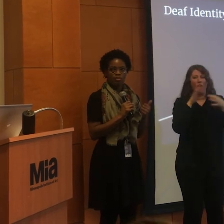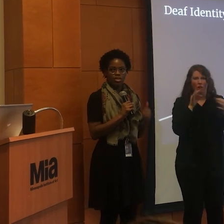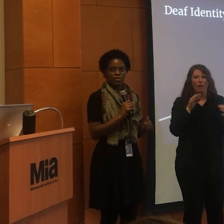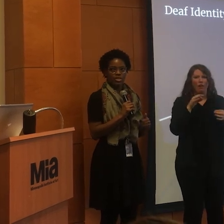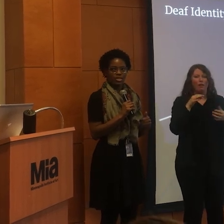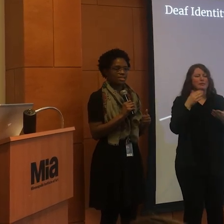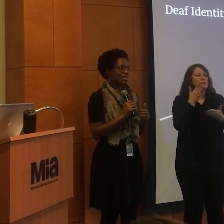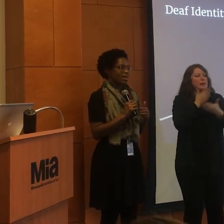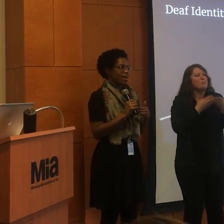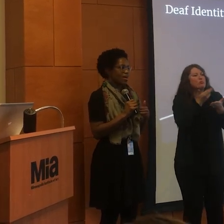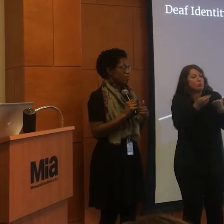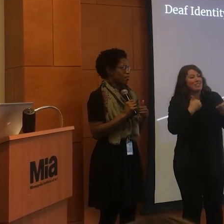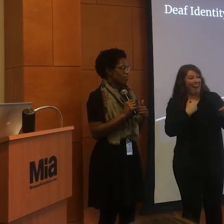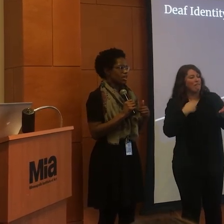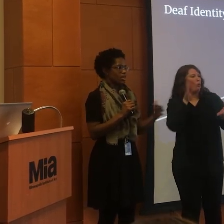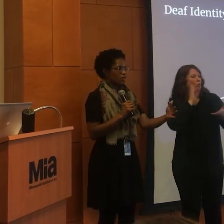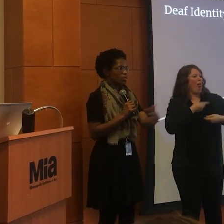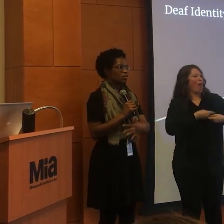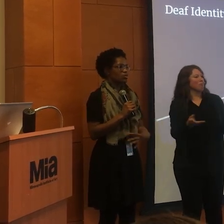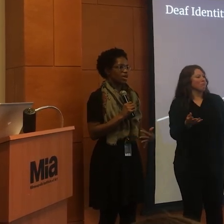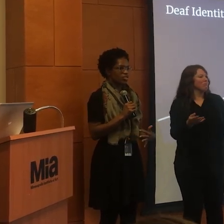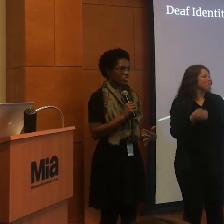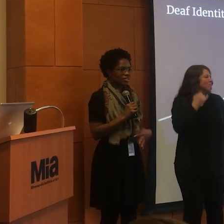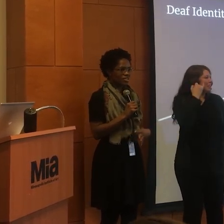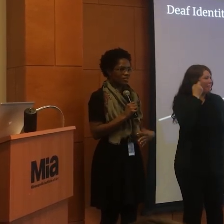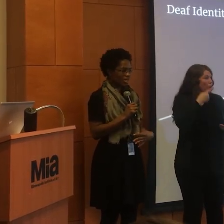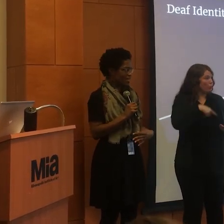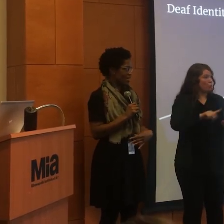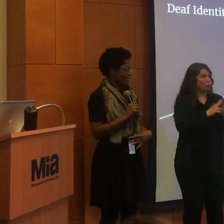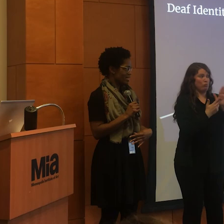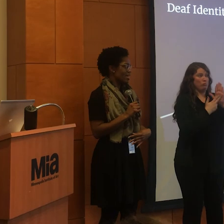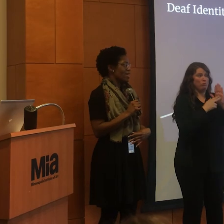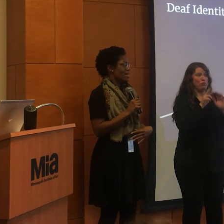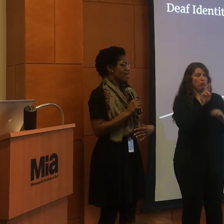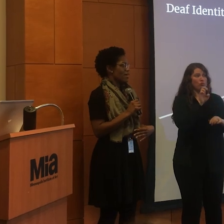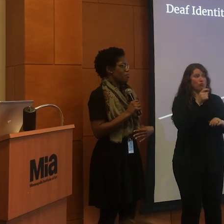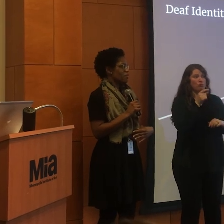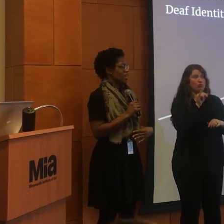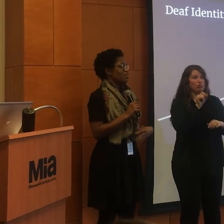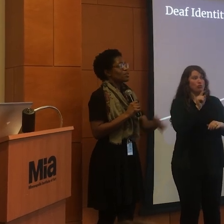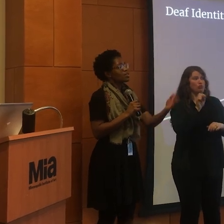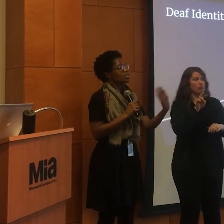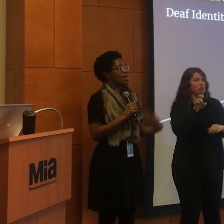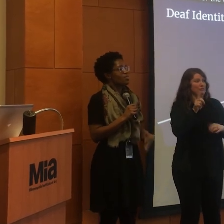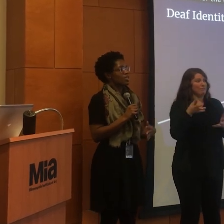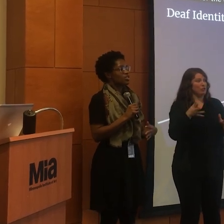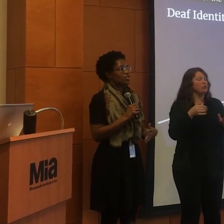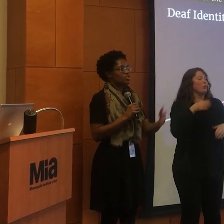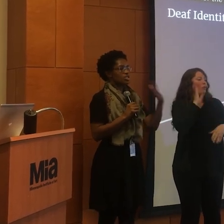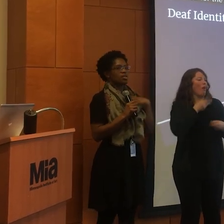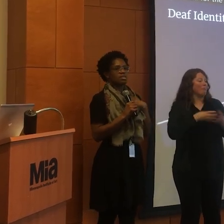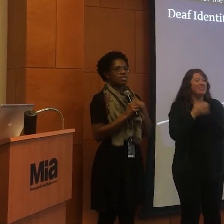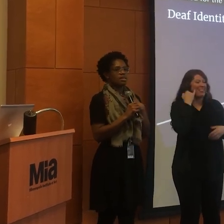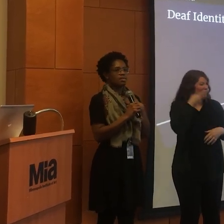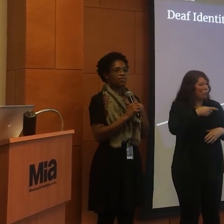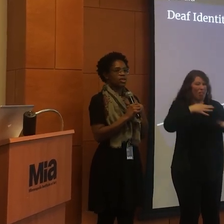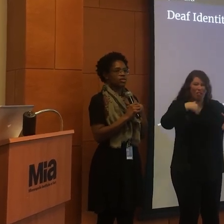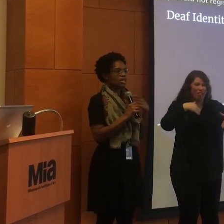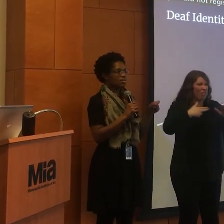resources to anyone who's registered for the event. If you did not register, just come see me before you leave